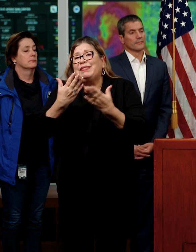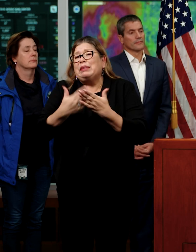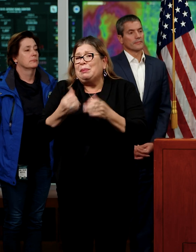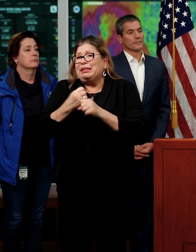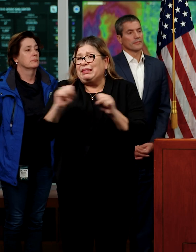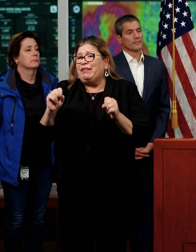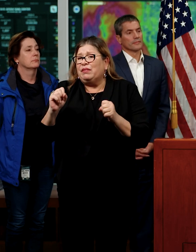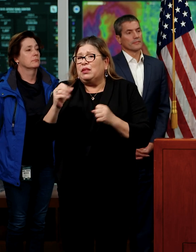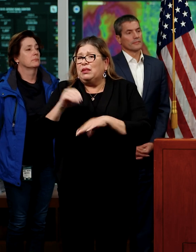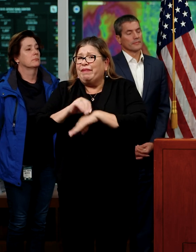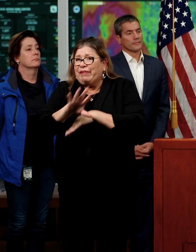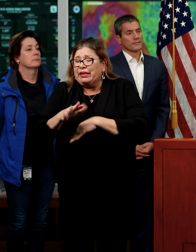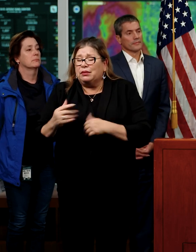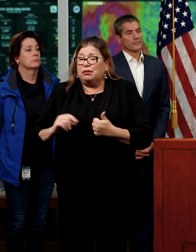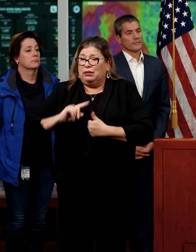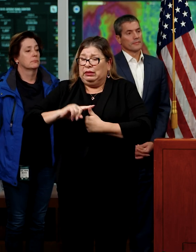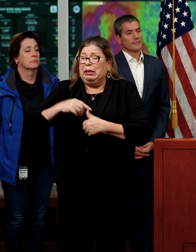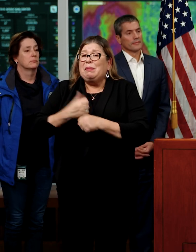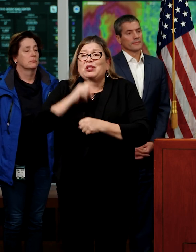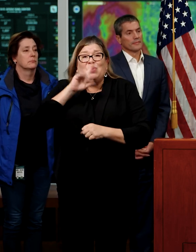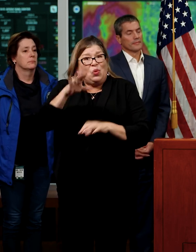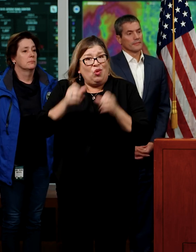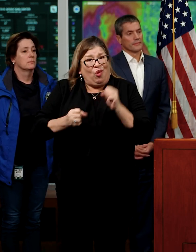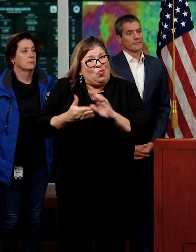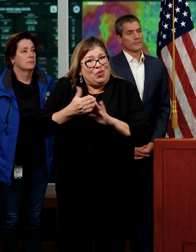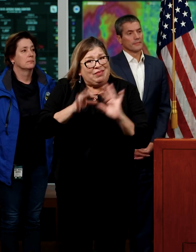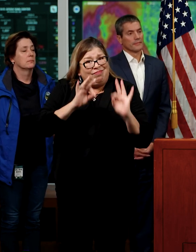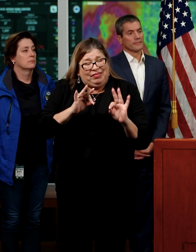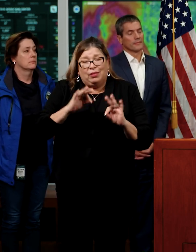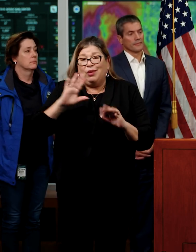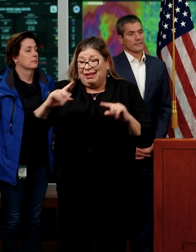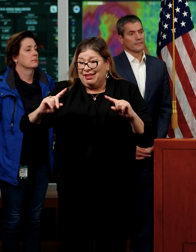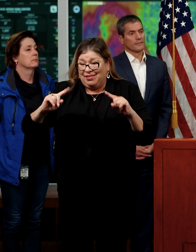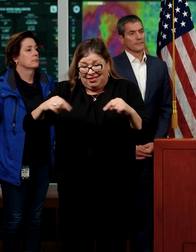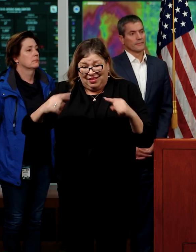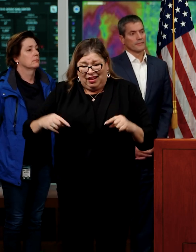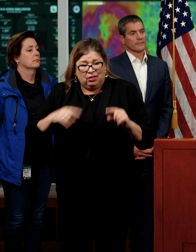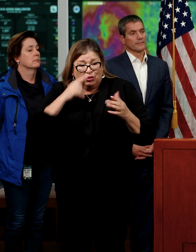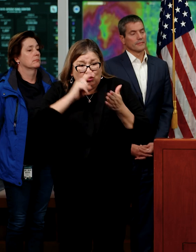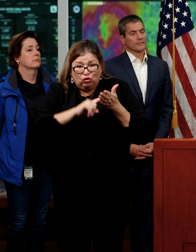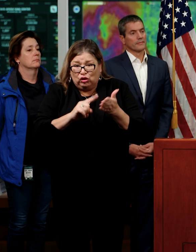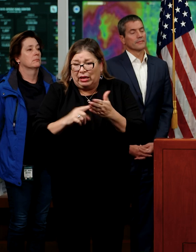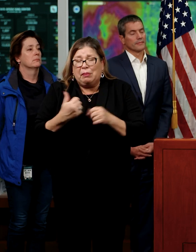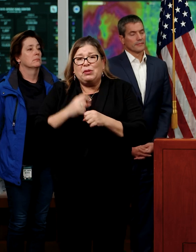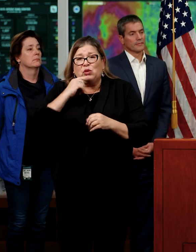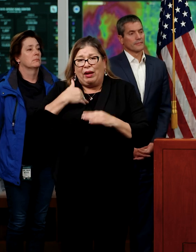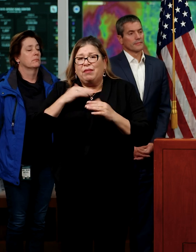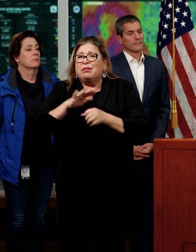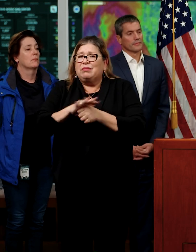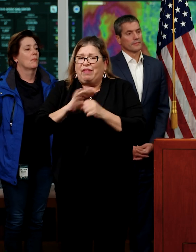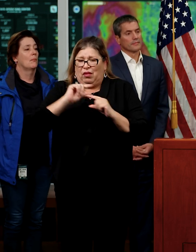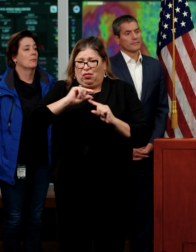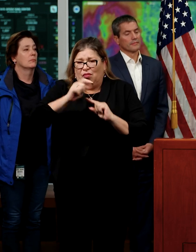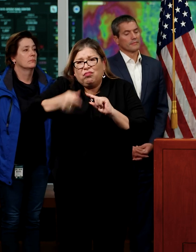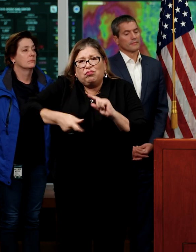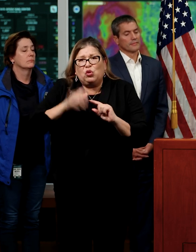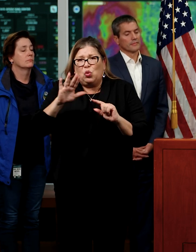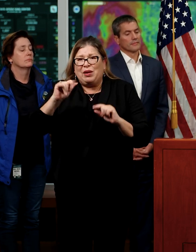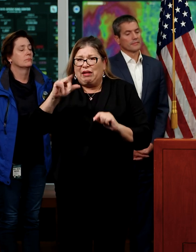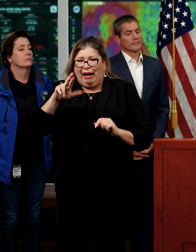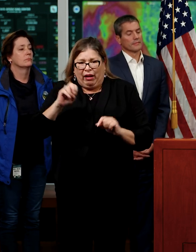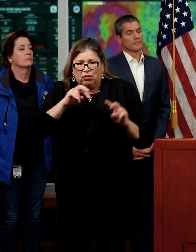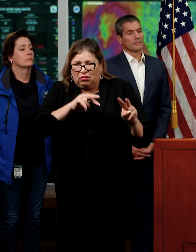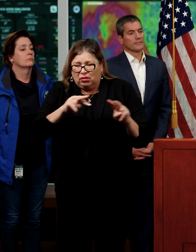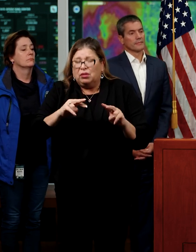We'd like you to ensure your vehicle is maintained properly. Check your tires. Make sure you have significant tread and that you can travel safely and your